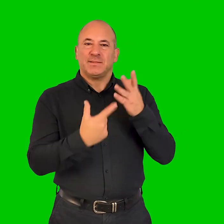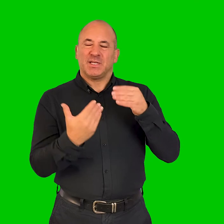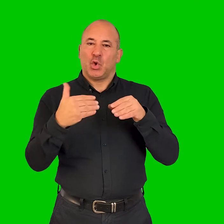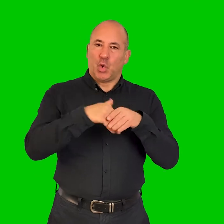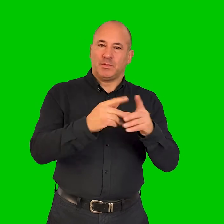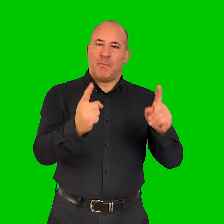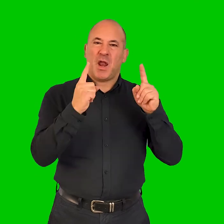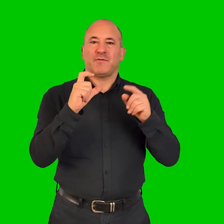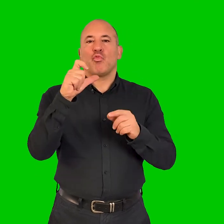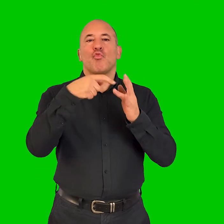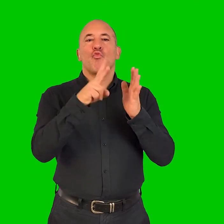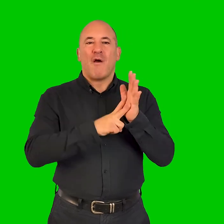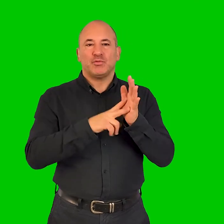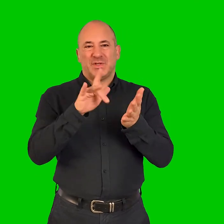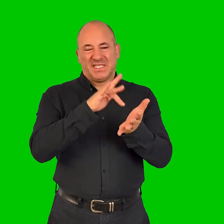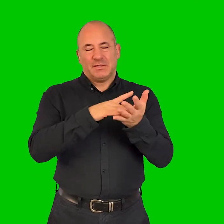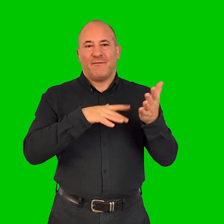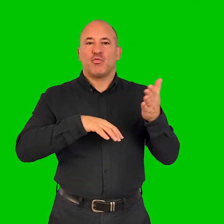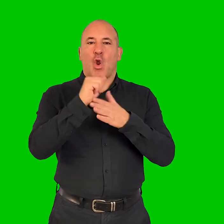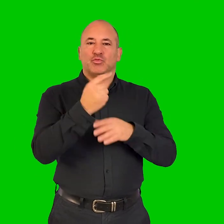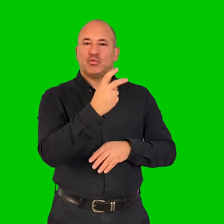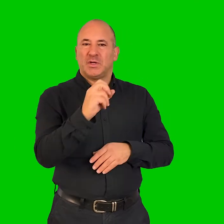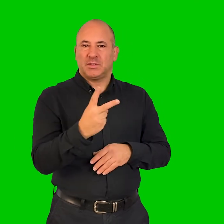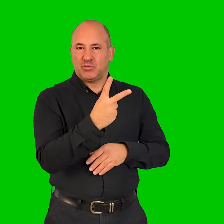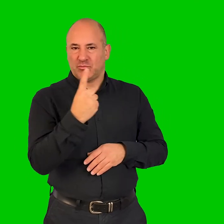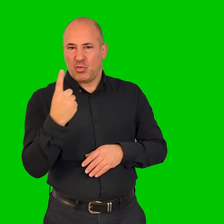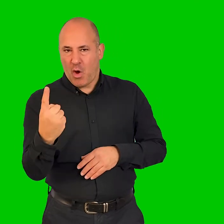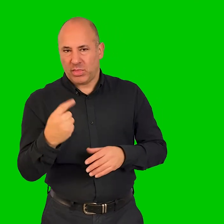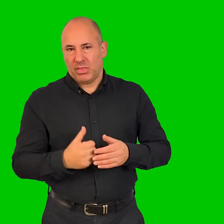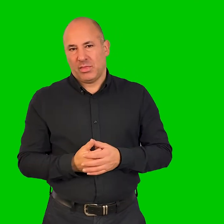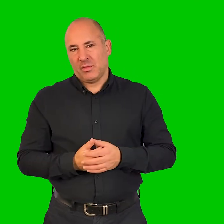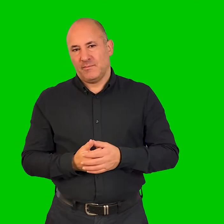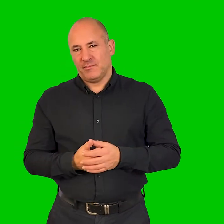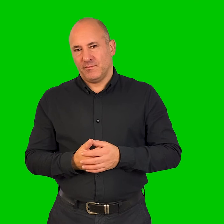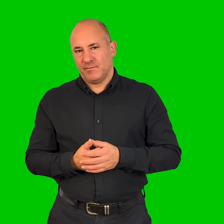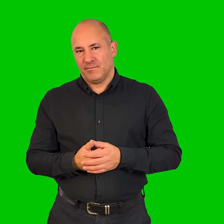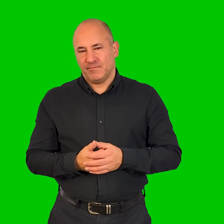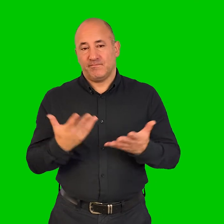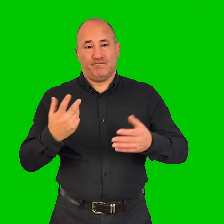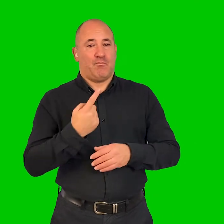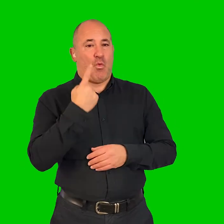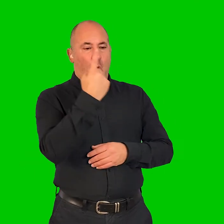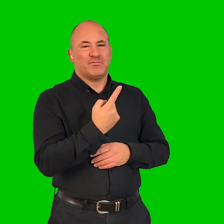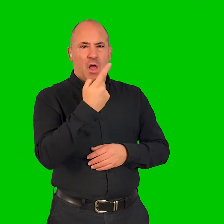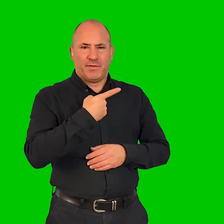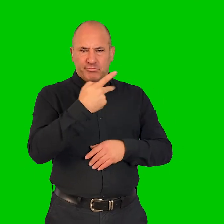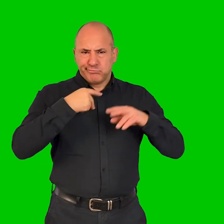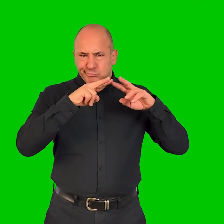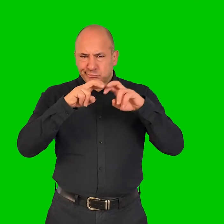who is the Disability Inclusion Manager for Coventry City of Culture 2021. With Laura, we